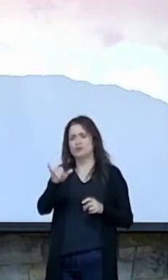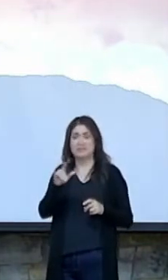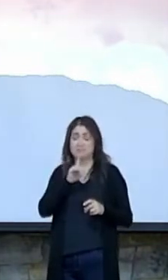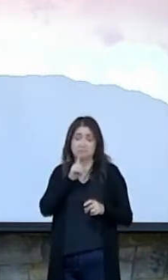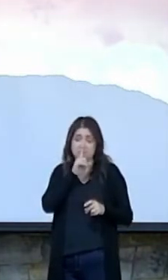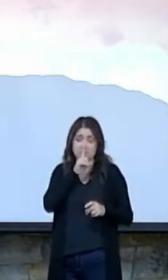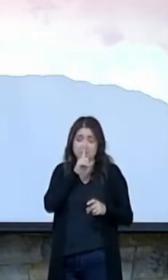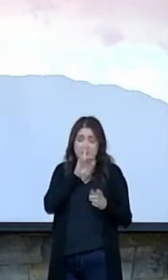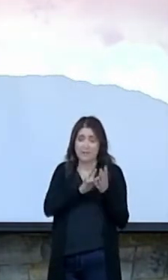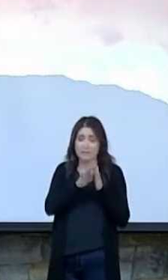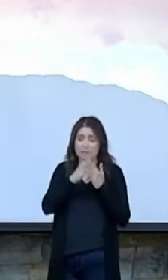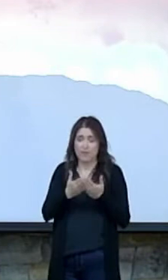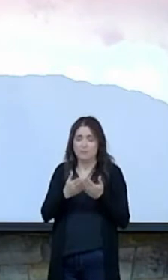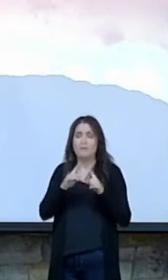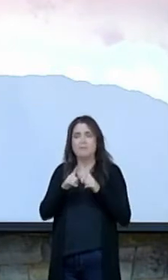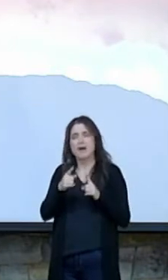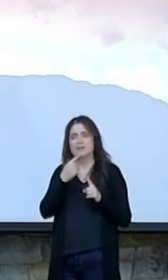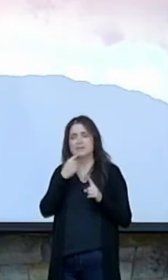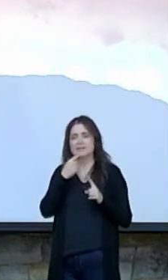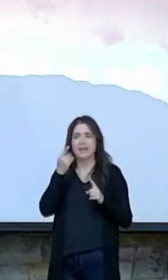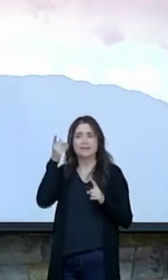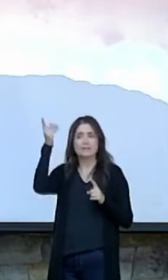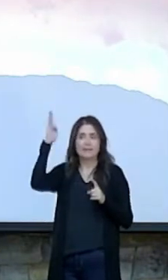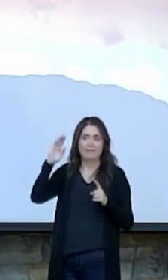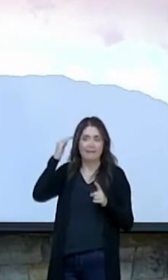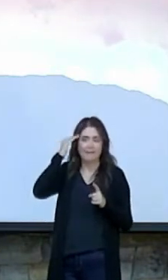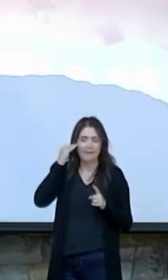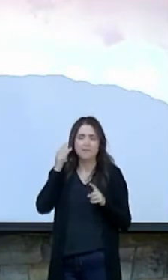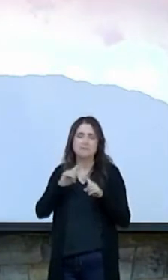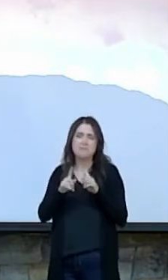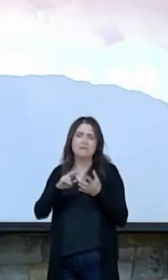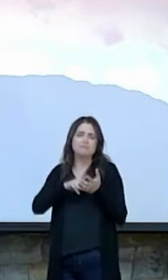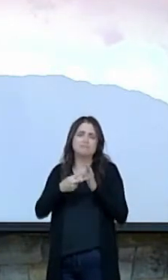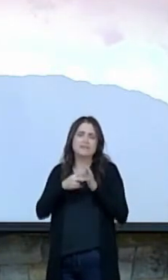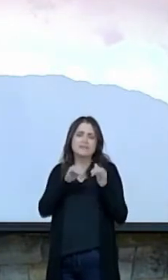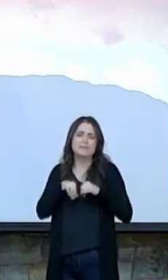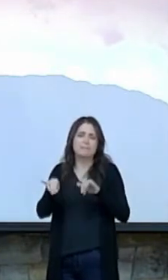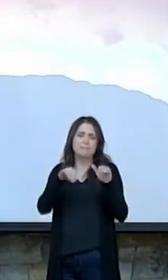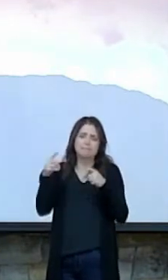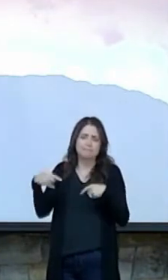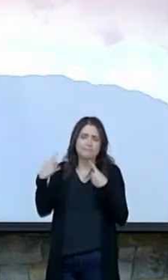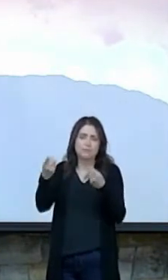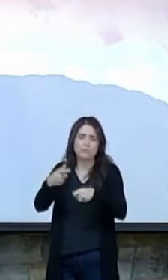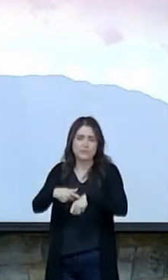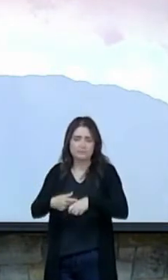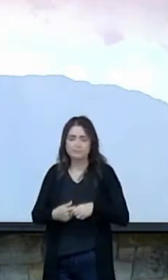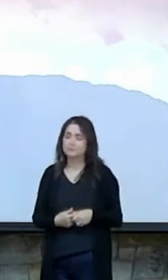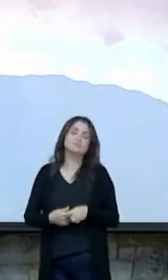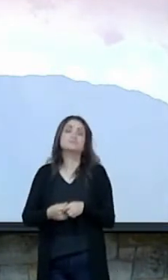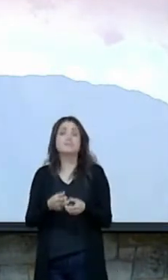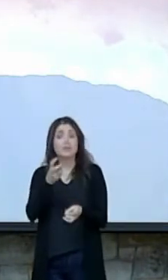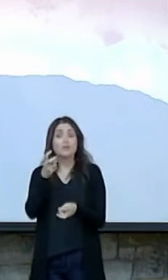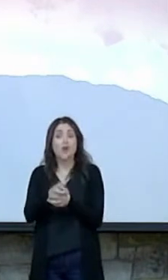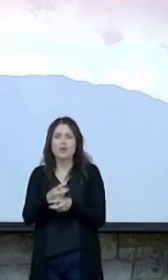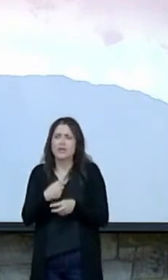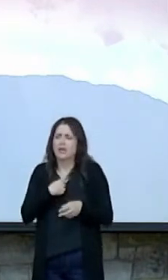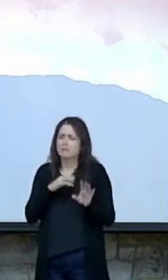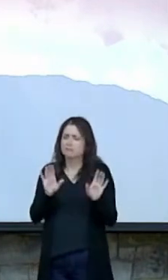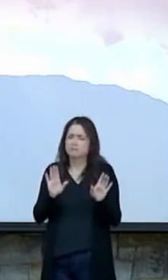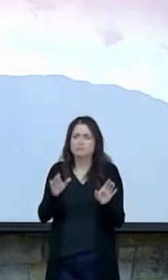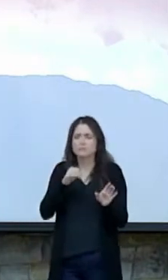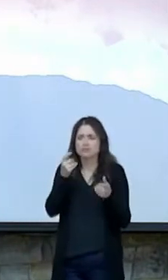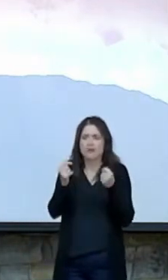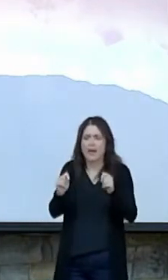The word in Scripture is Godhead. But they've come to mean the same thing over time. And it's hard, and I wouldn't begin to